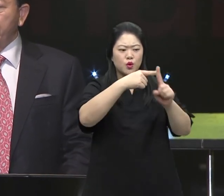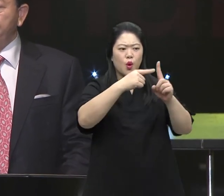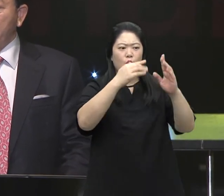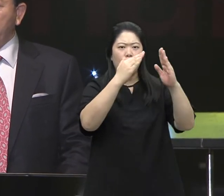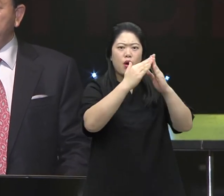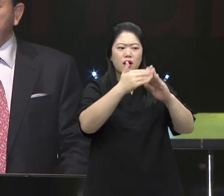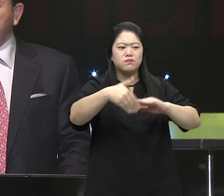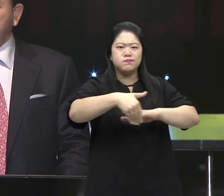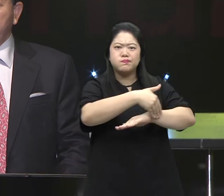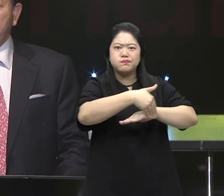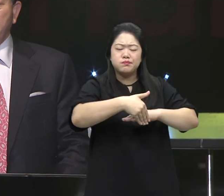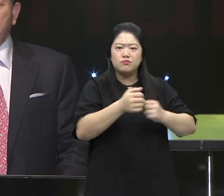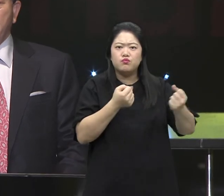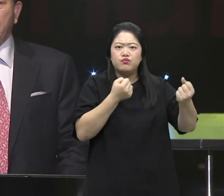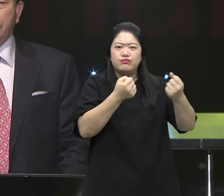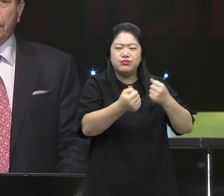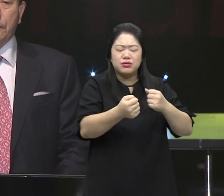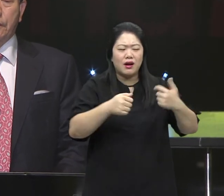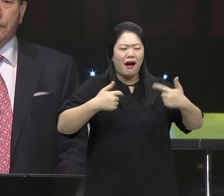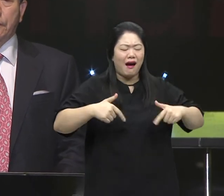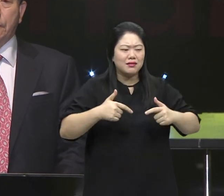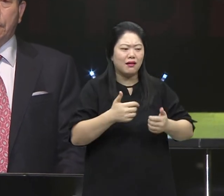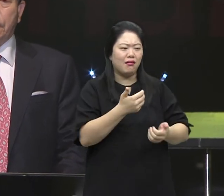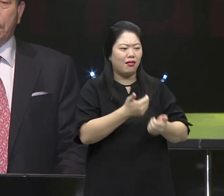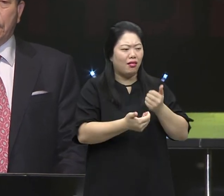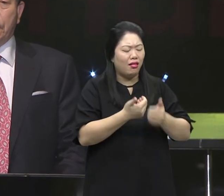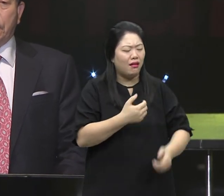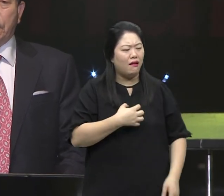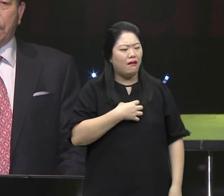But many church members were lost in worries and conflicts and divisions.